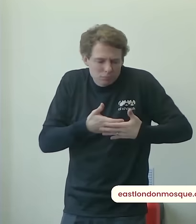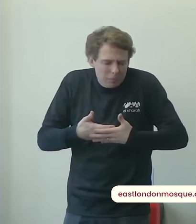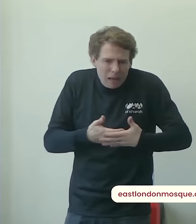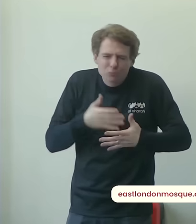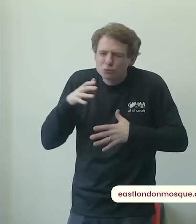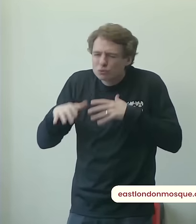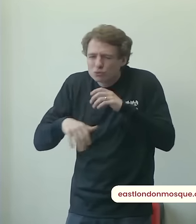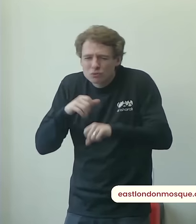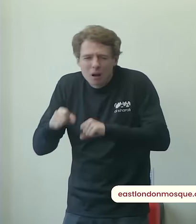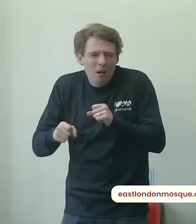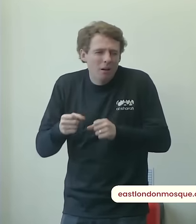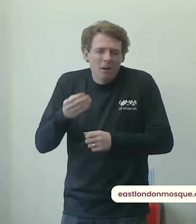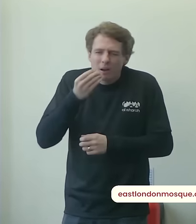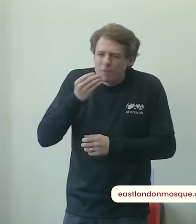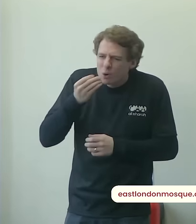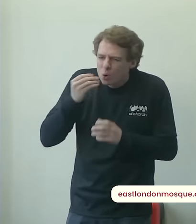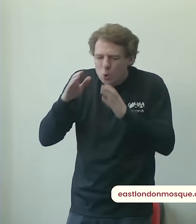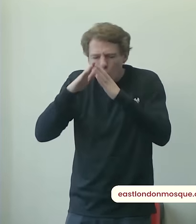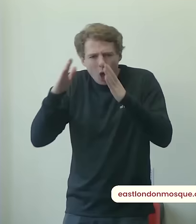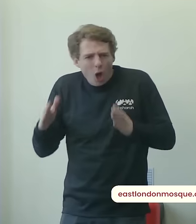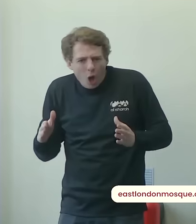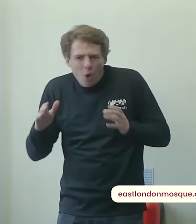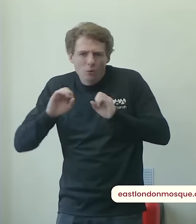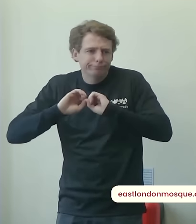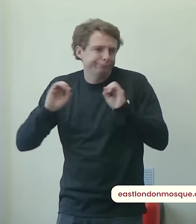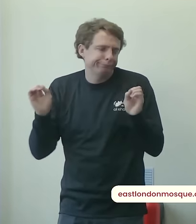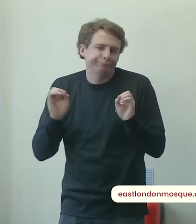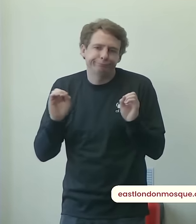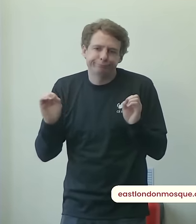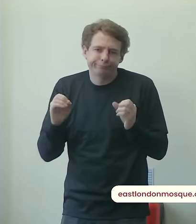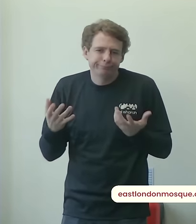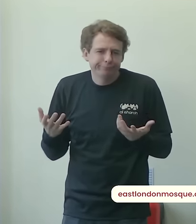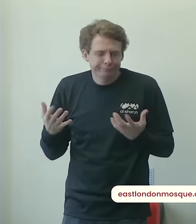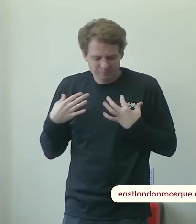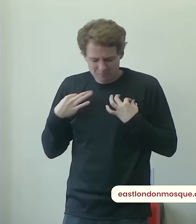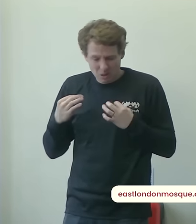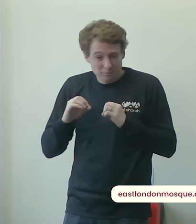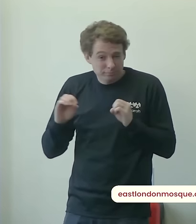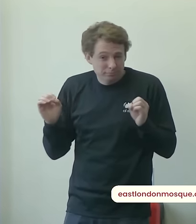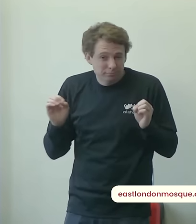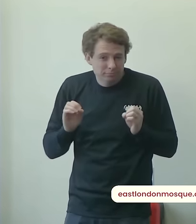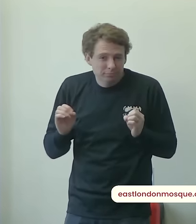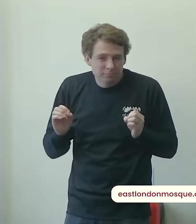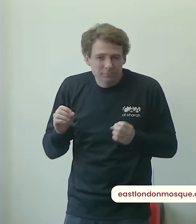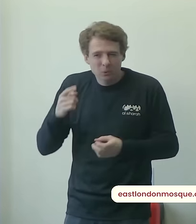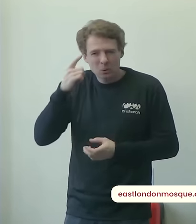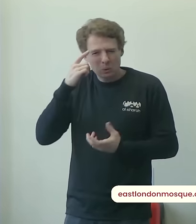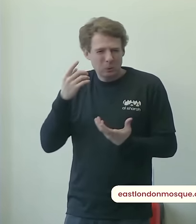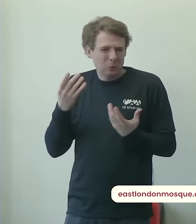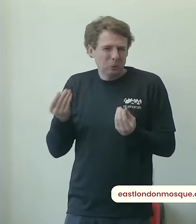food and so much more that happens why would allah the most merciful the most compassionate the most